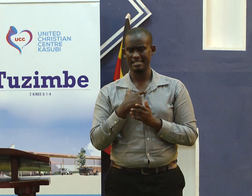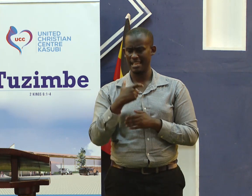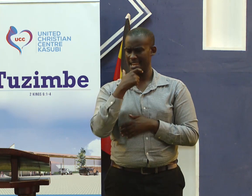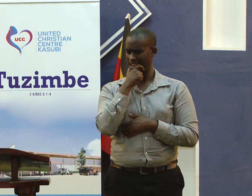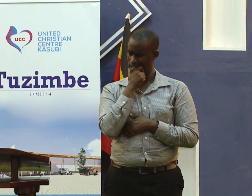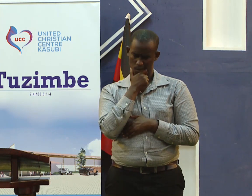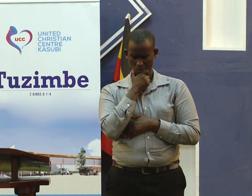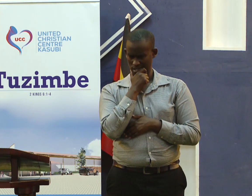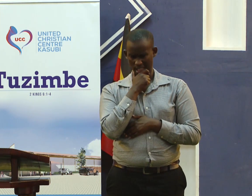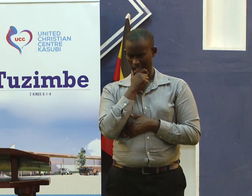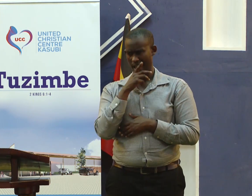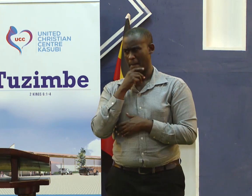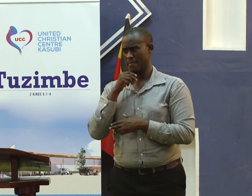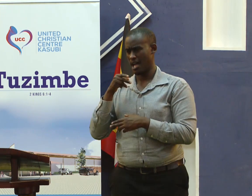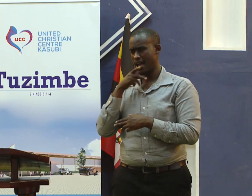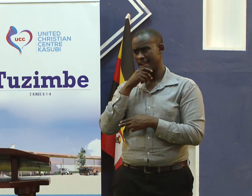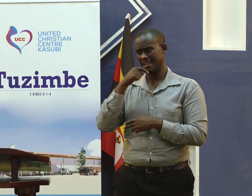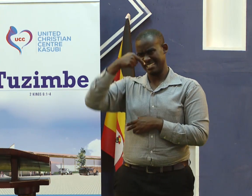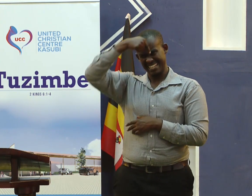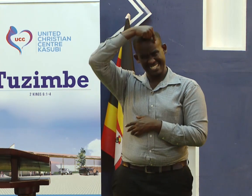Just imagine Elisha.